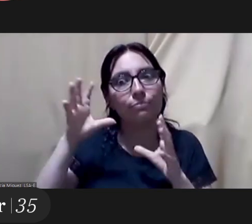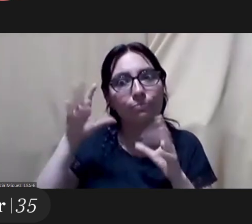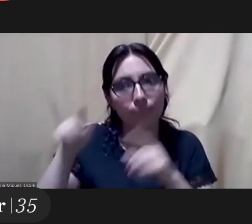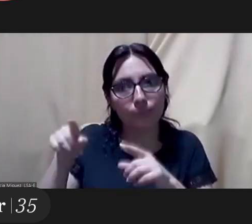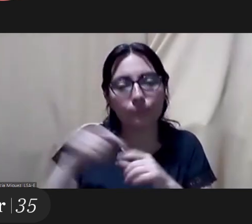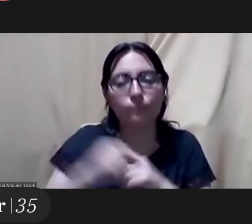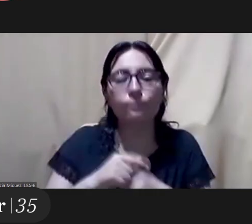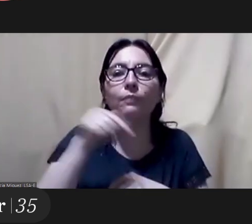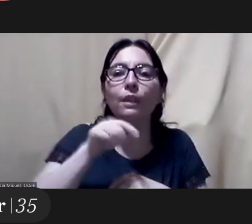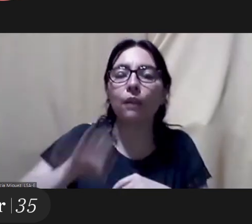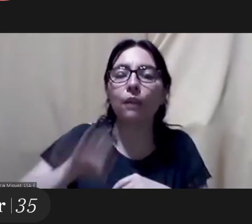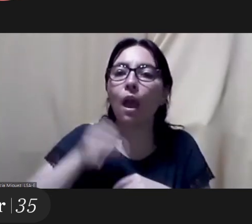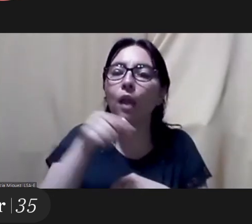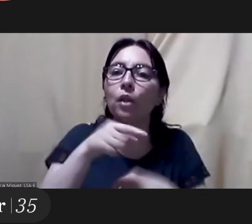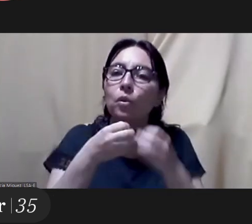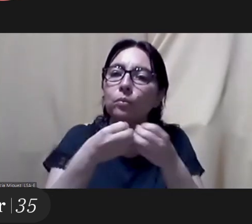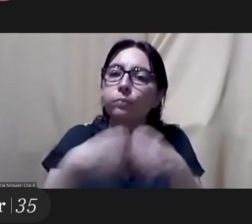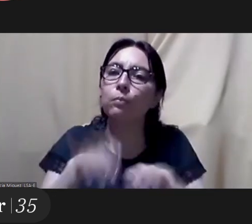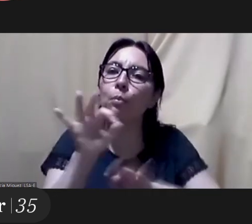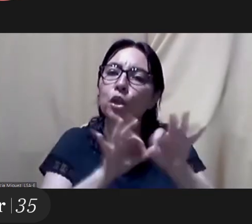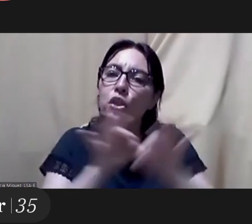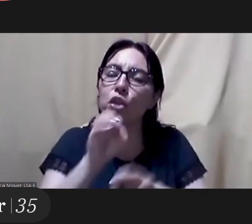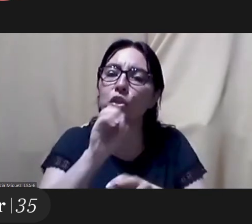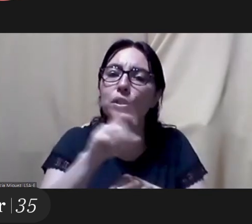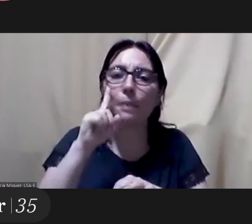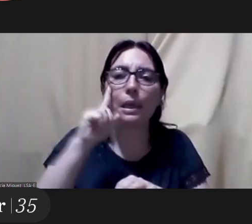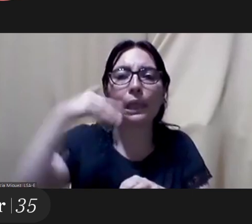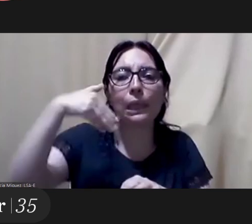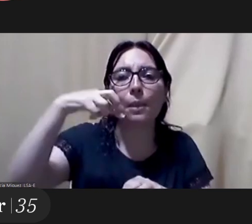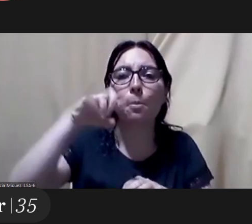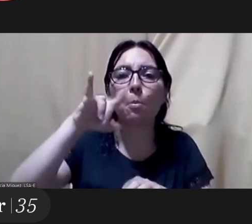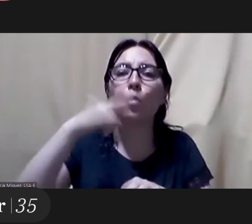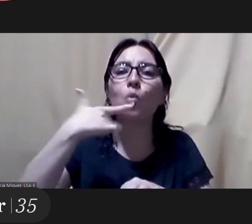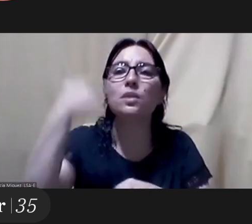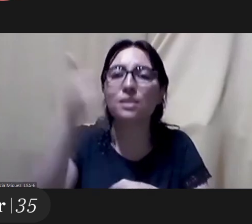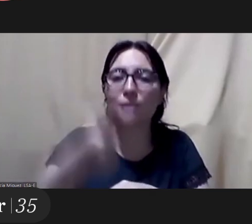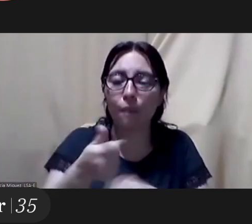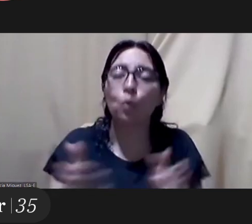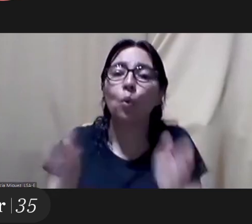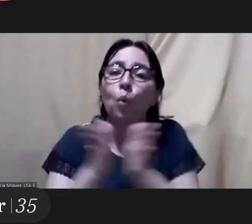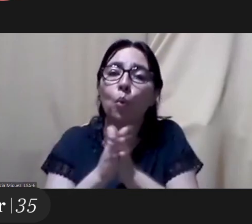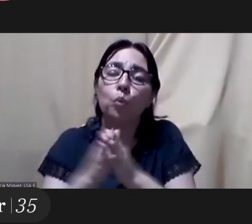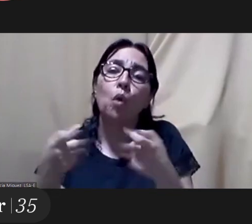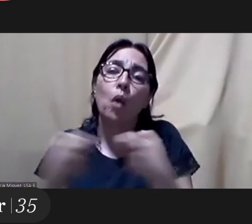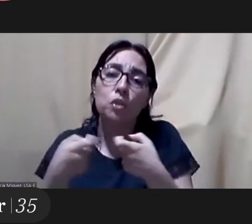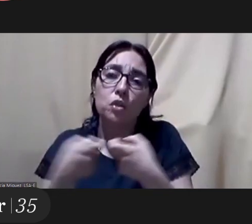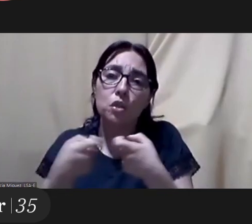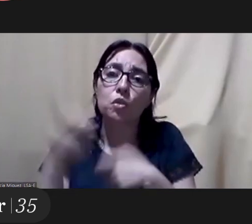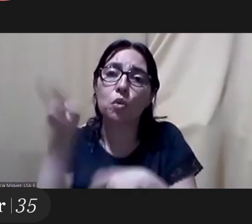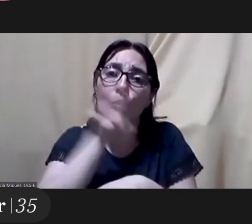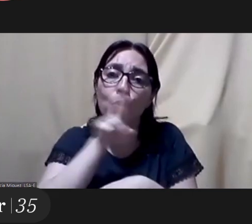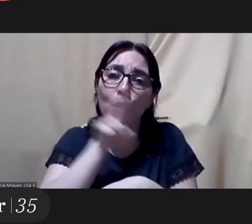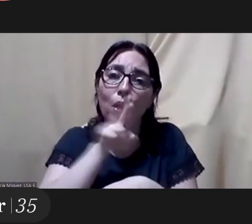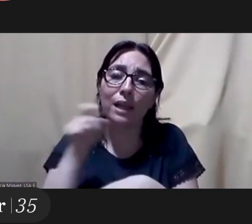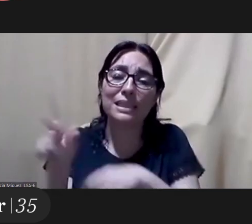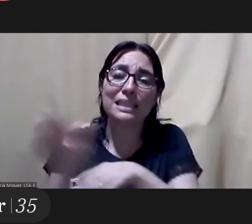this year we have started with a project called impulsa and we do this in collaboration with the